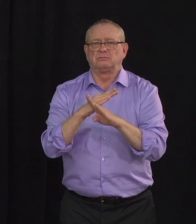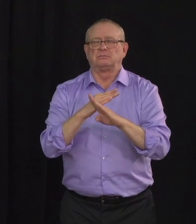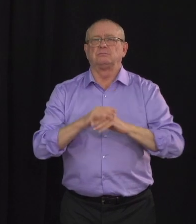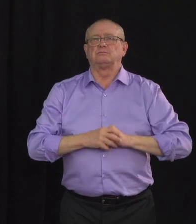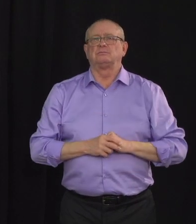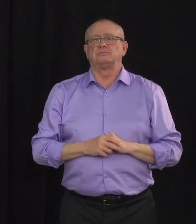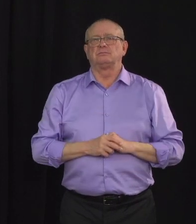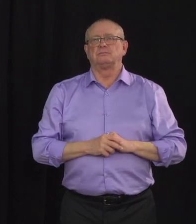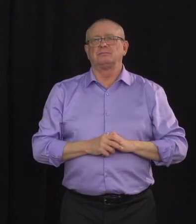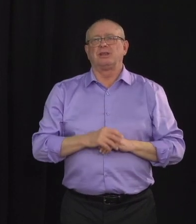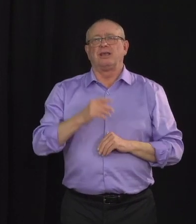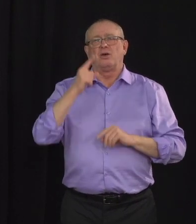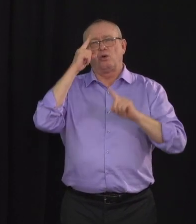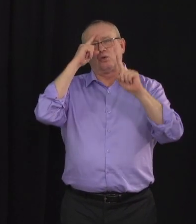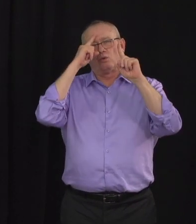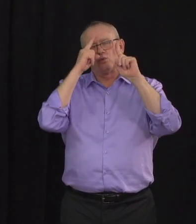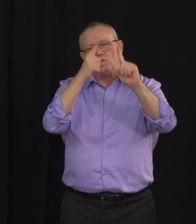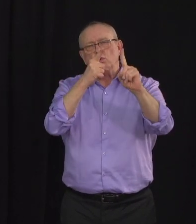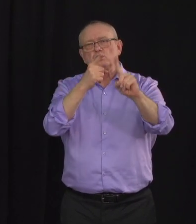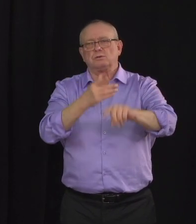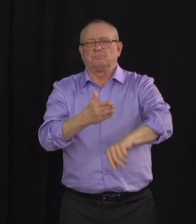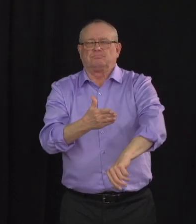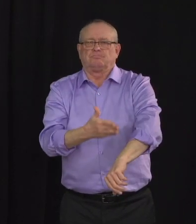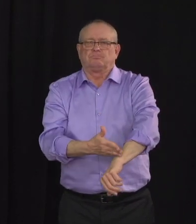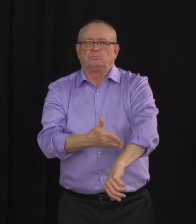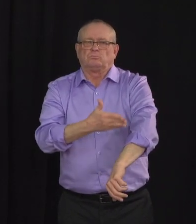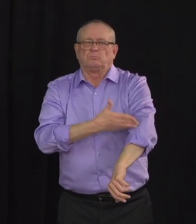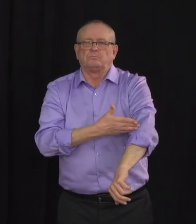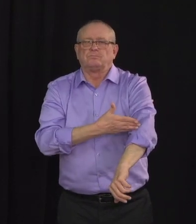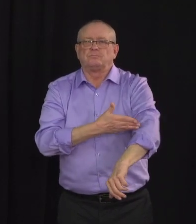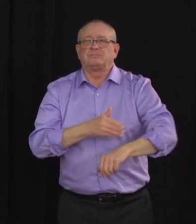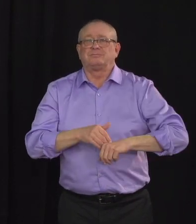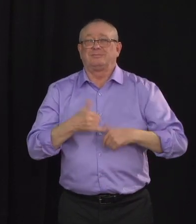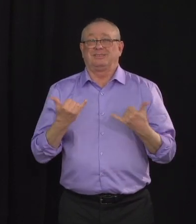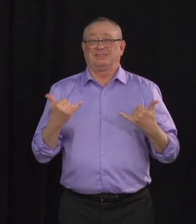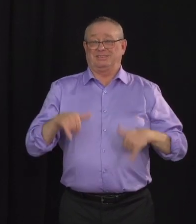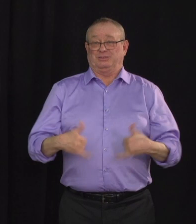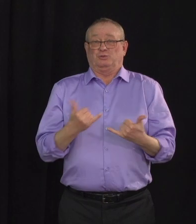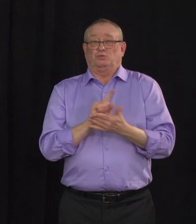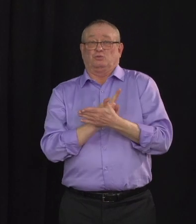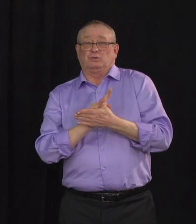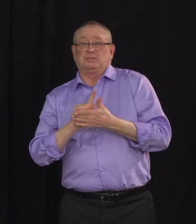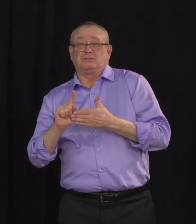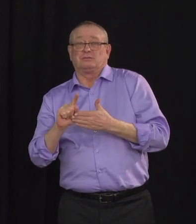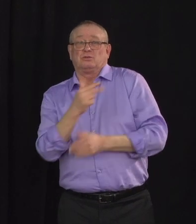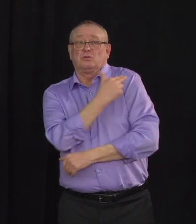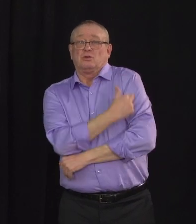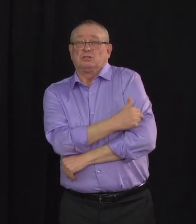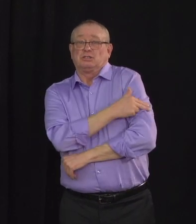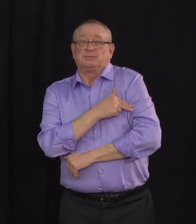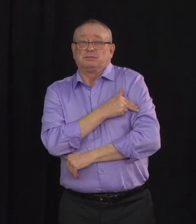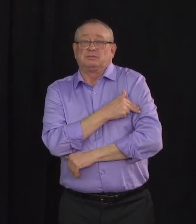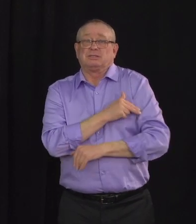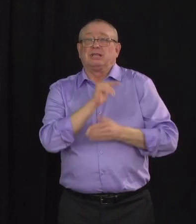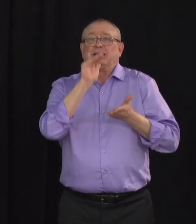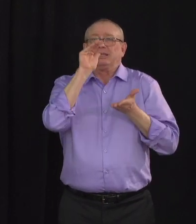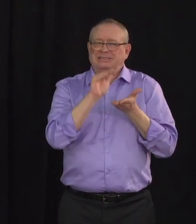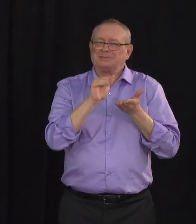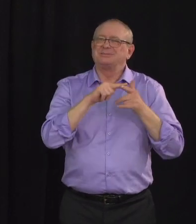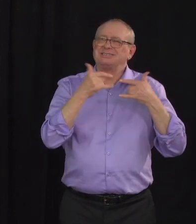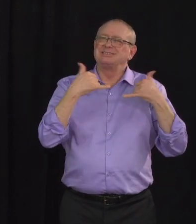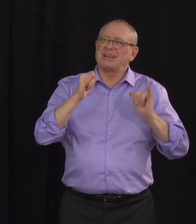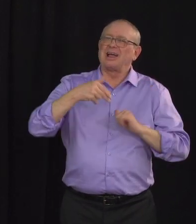Our hospitalizations have declined this week but remain high with 726 people in hospital, including